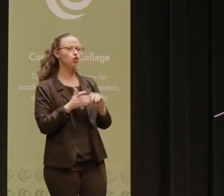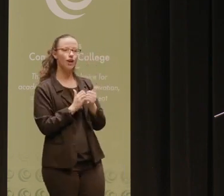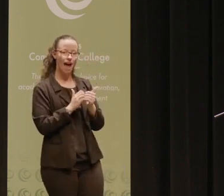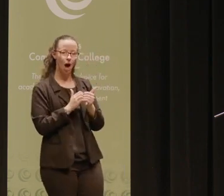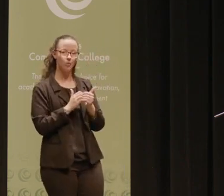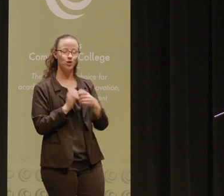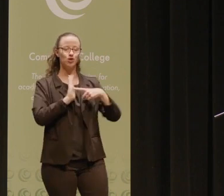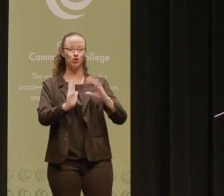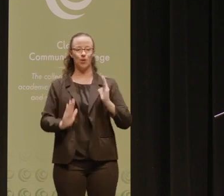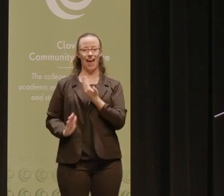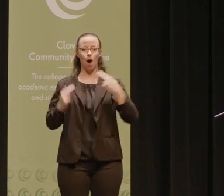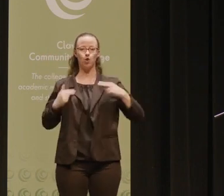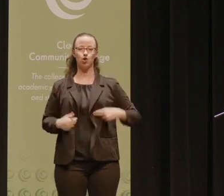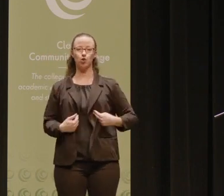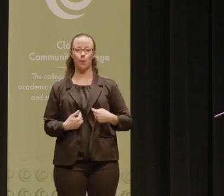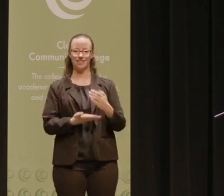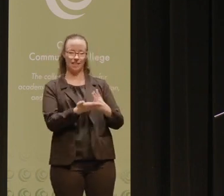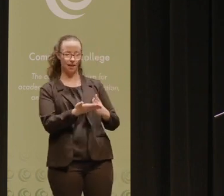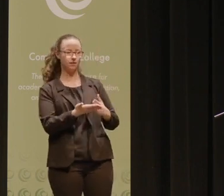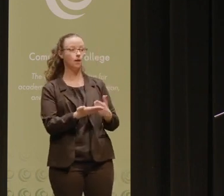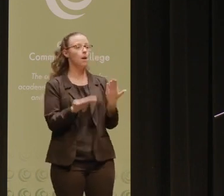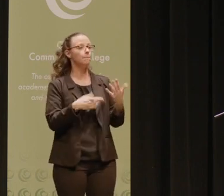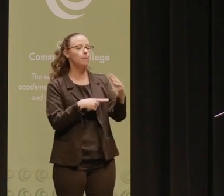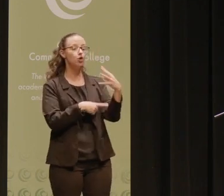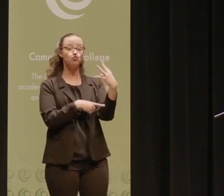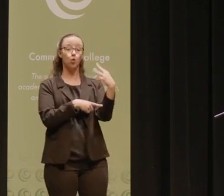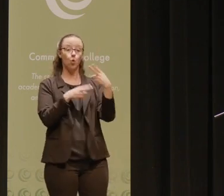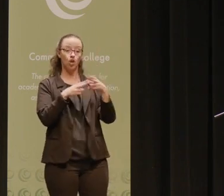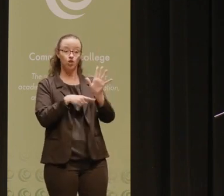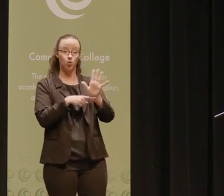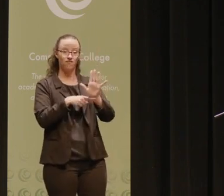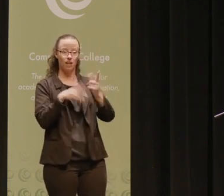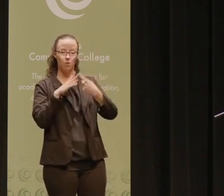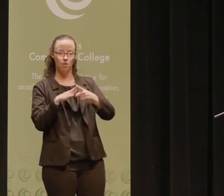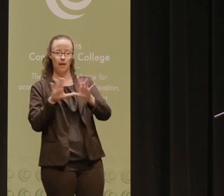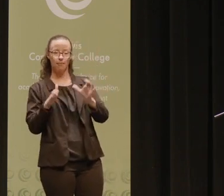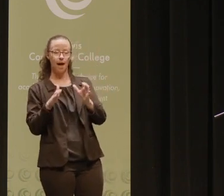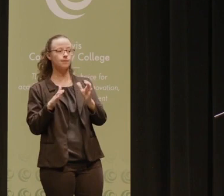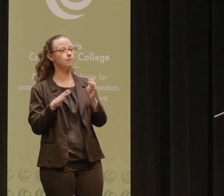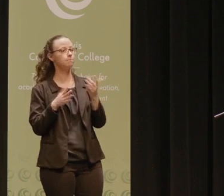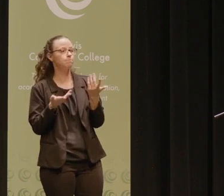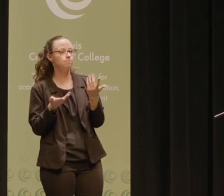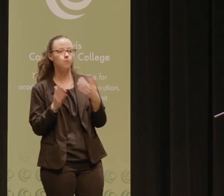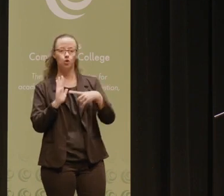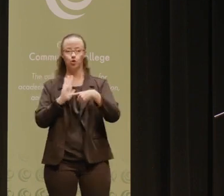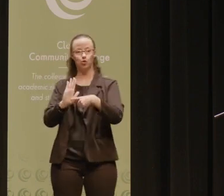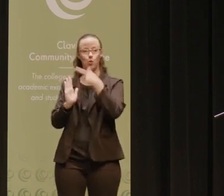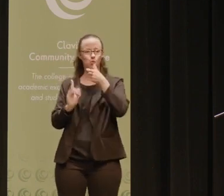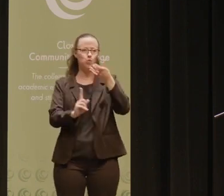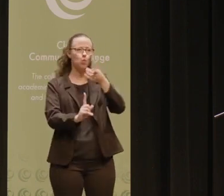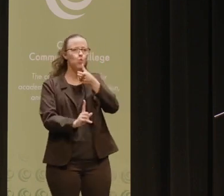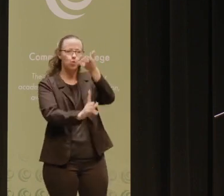humanizing ourselves. Maybe record a short video that can be viewed at the beginning of class to let students know who you